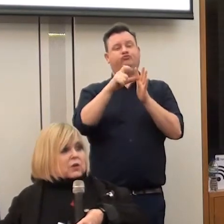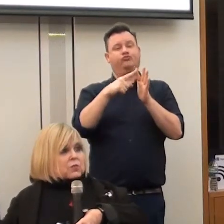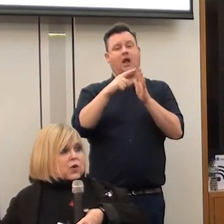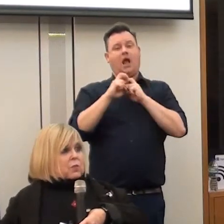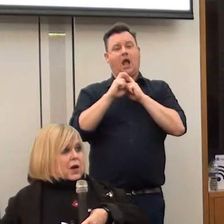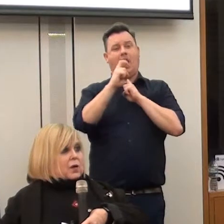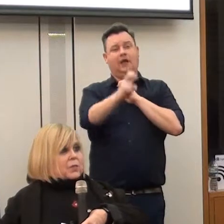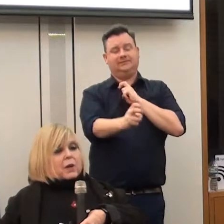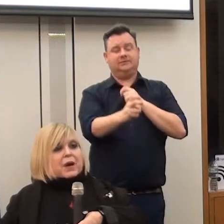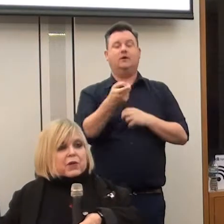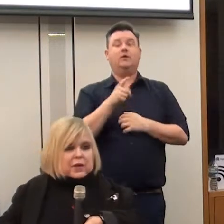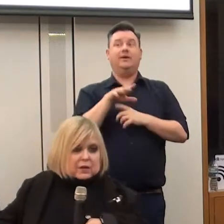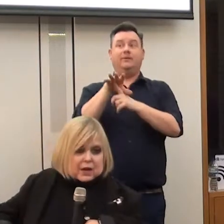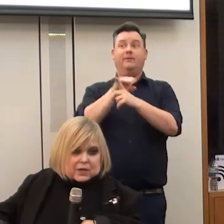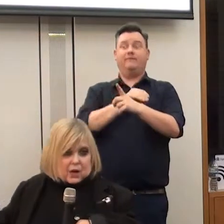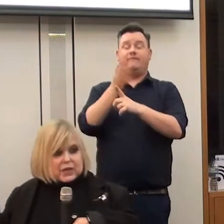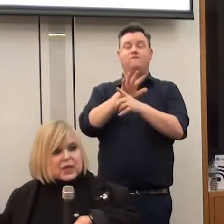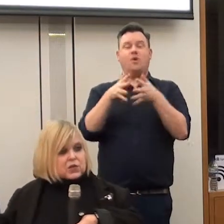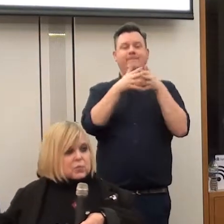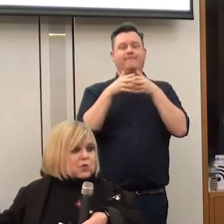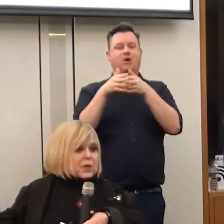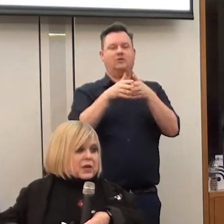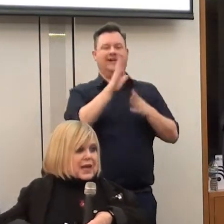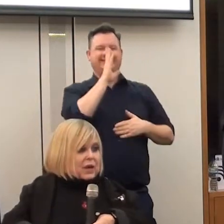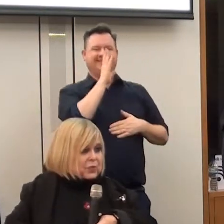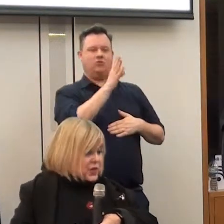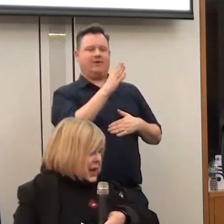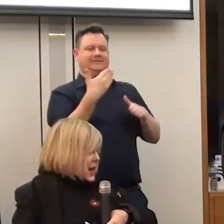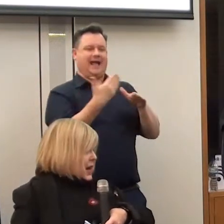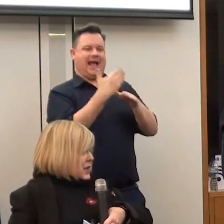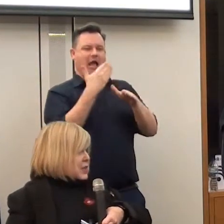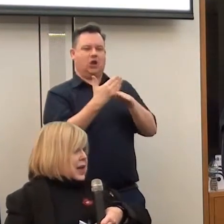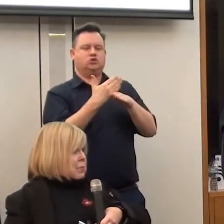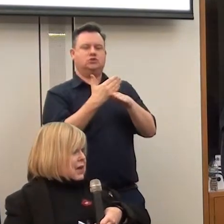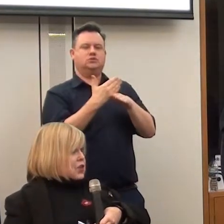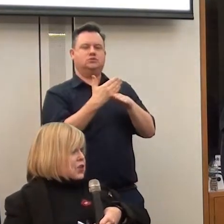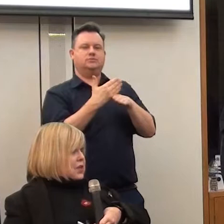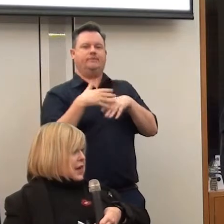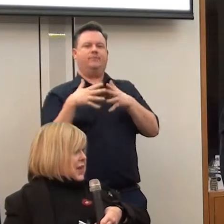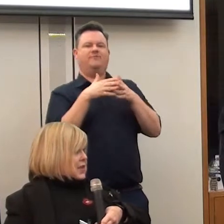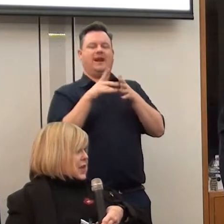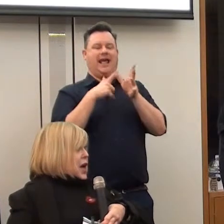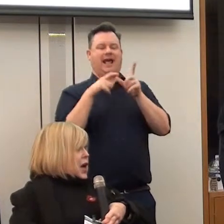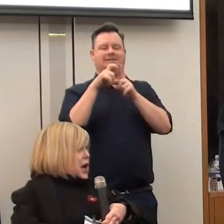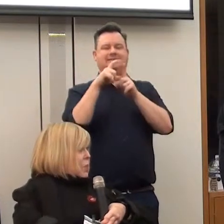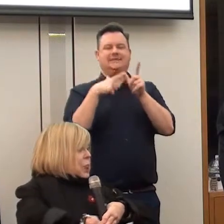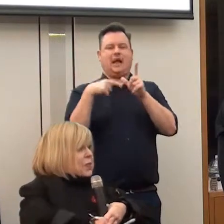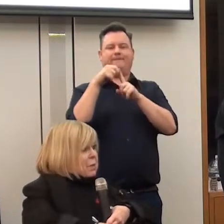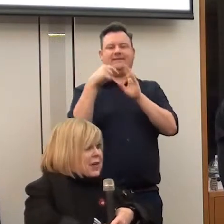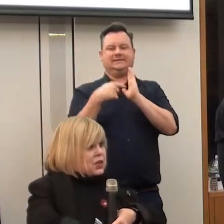slogan from the American Direct Action Movement, ADAPT. And they managed to get that done.